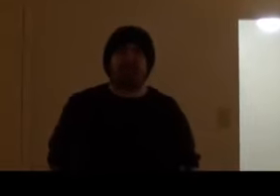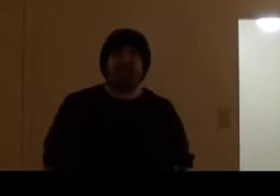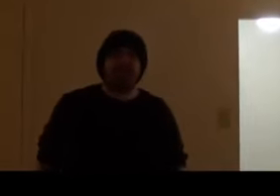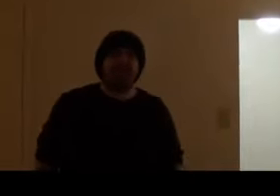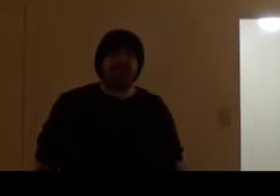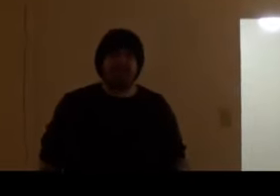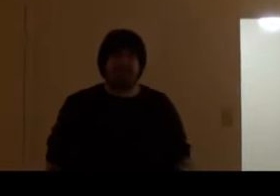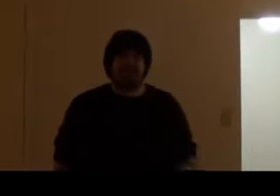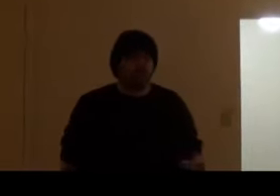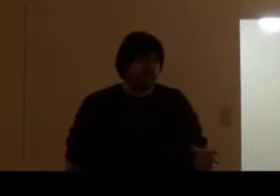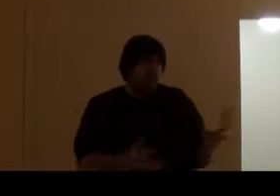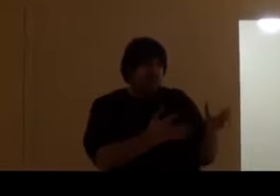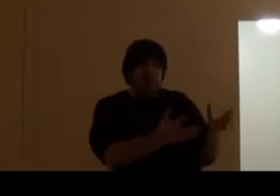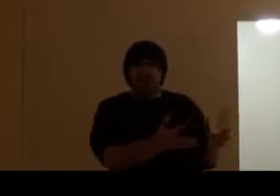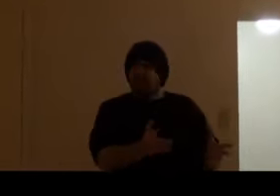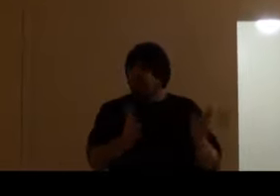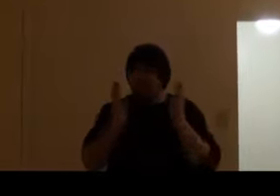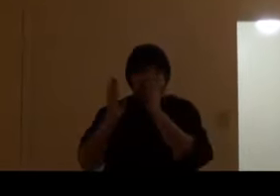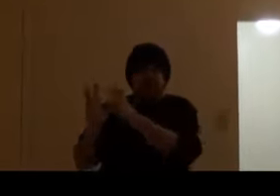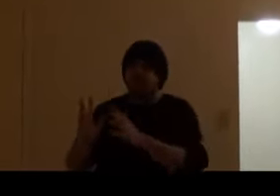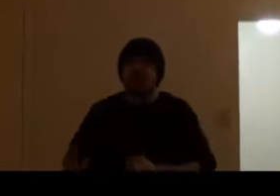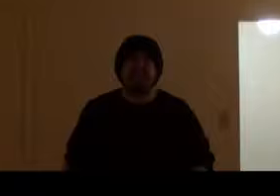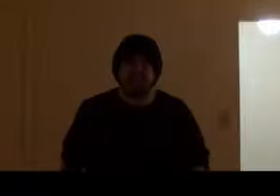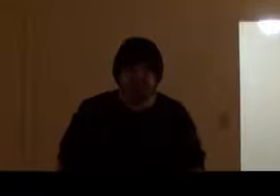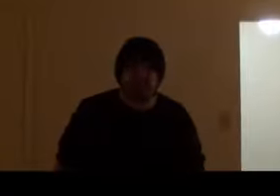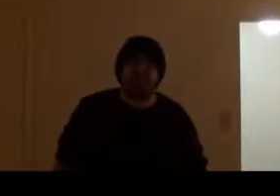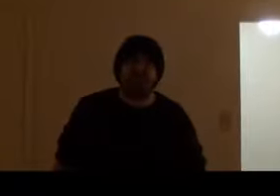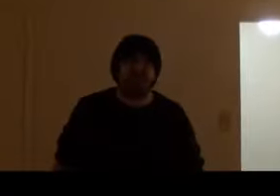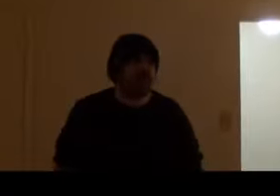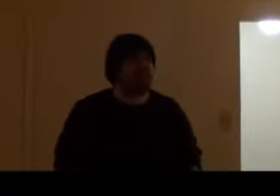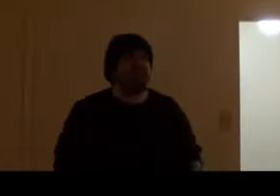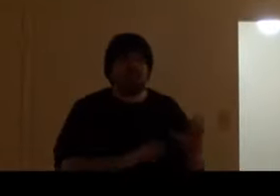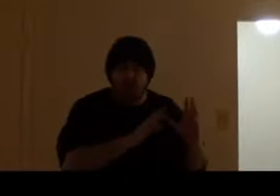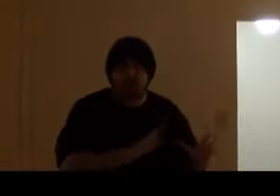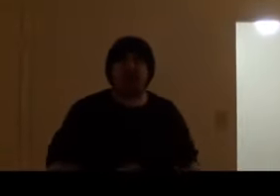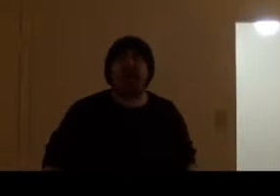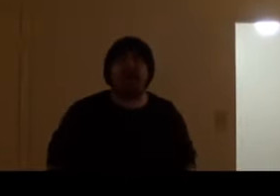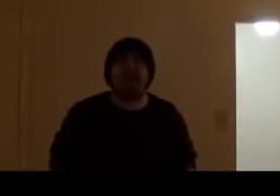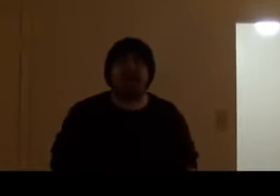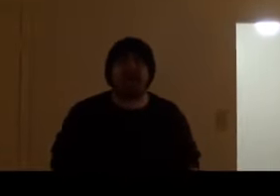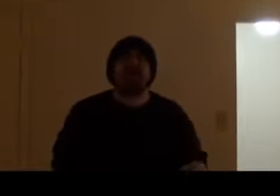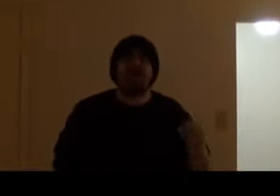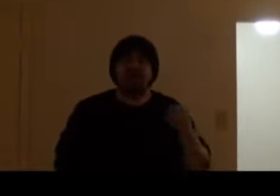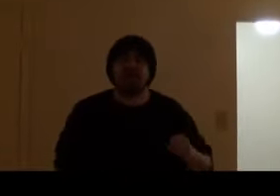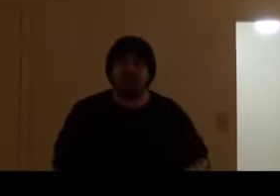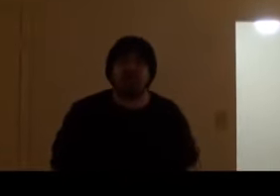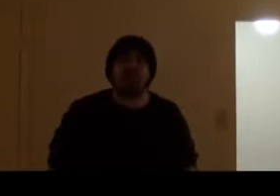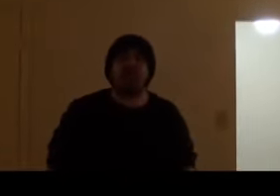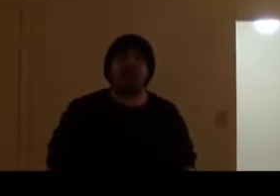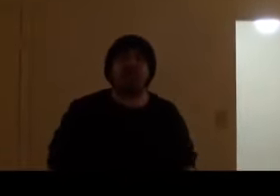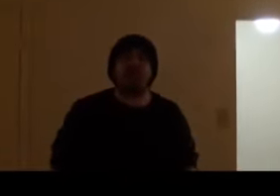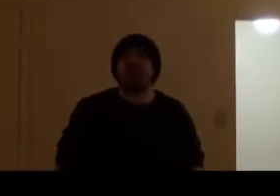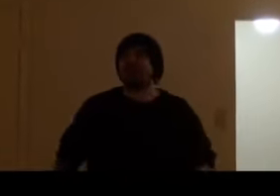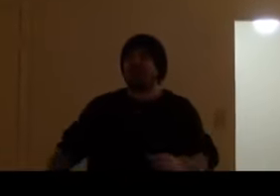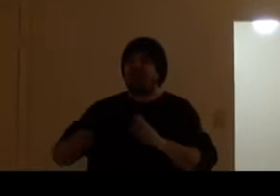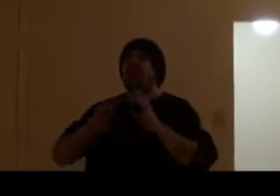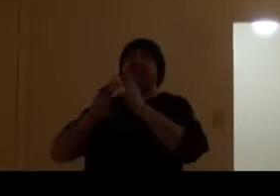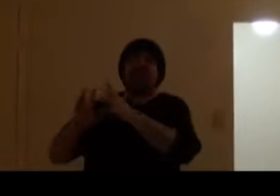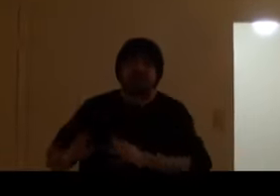to want to get revenge on the Shield? It should be Ryback cutting a promo saying he's going to kick